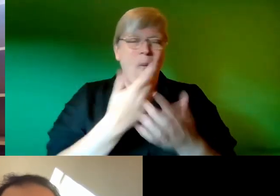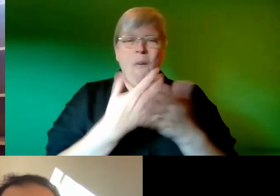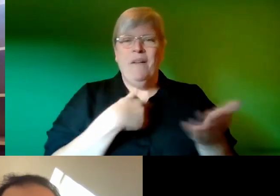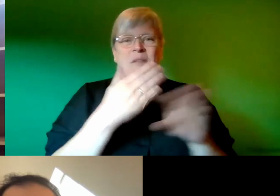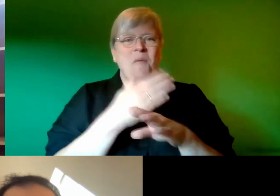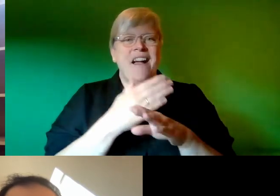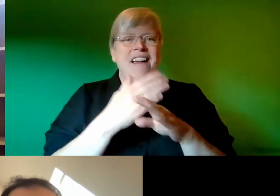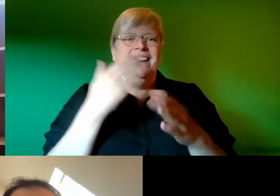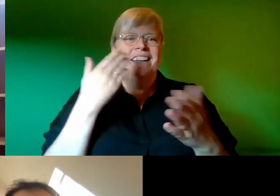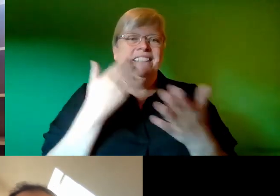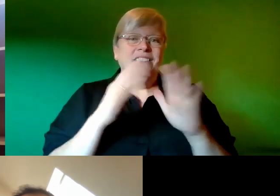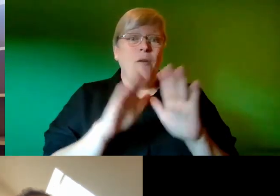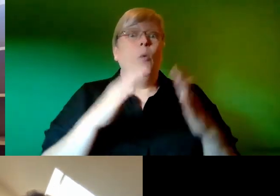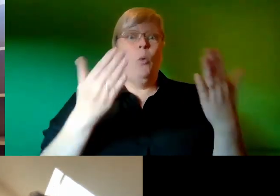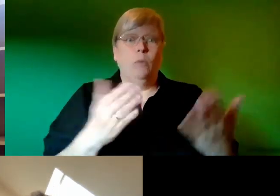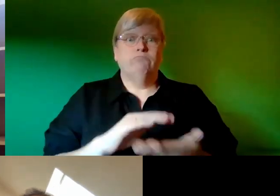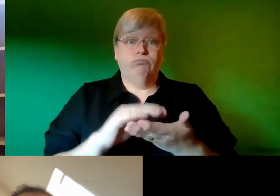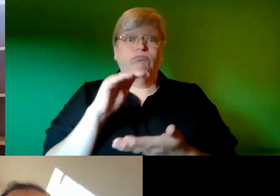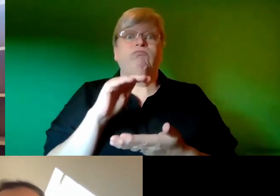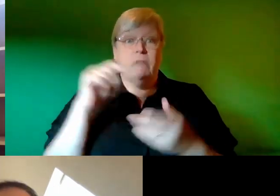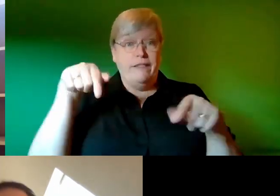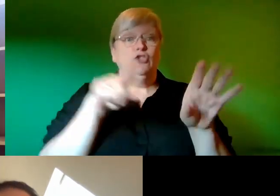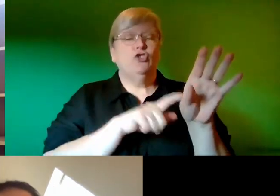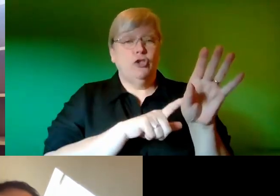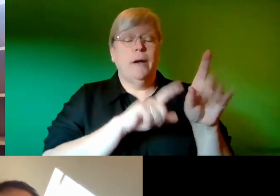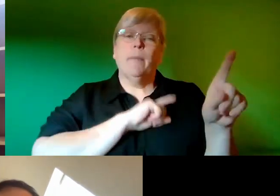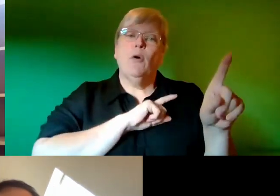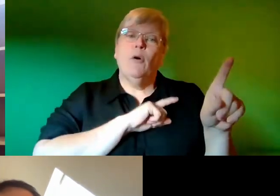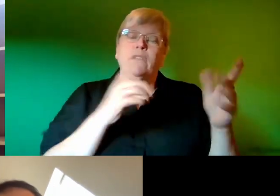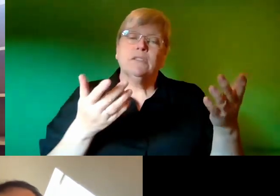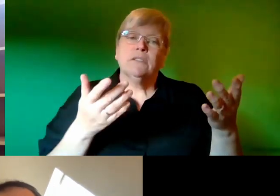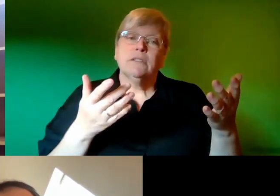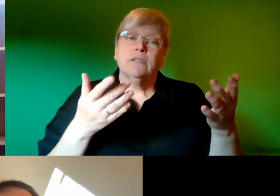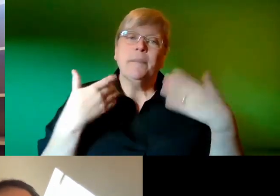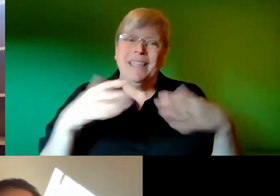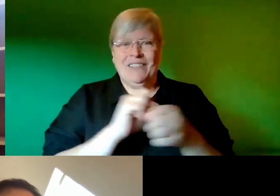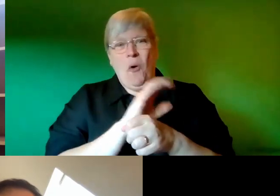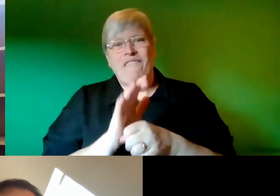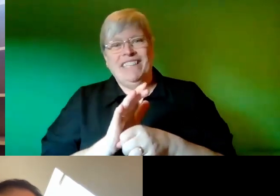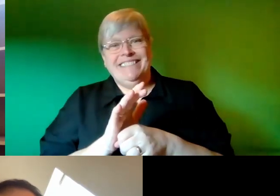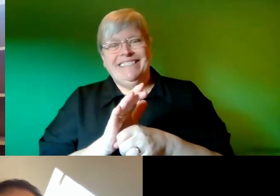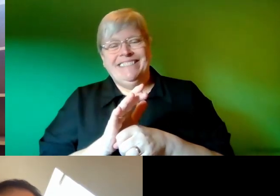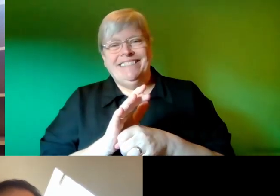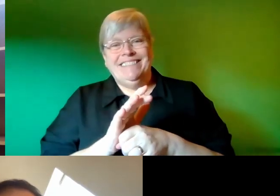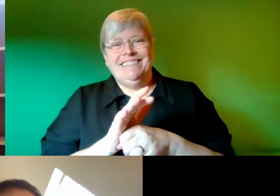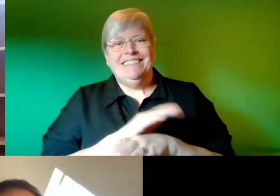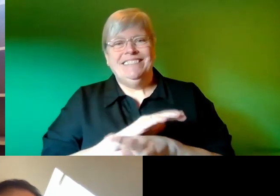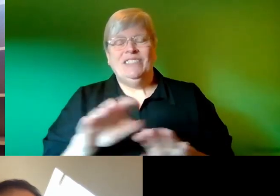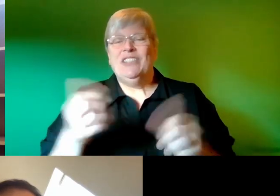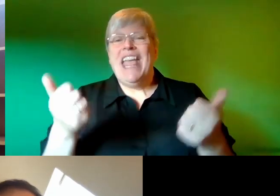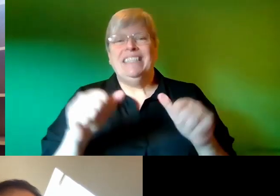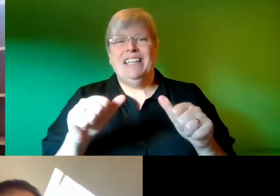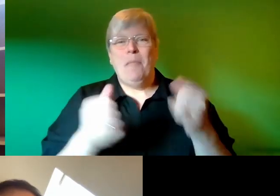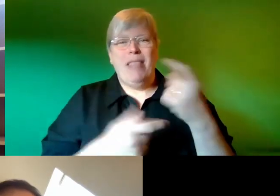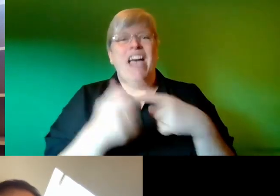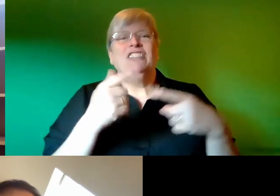work it's a kind of bumper edition this year because um because of Covid we didn't end up having one last year so it's